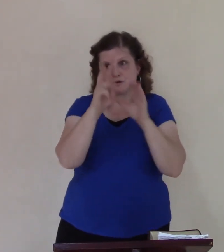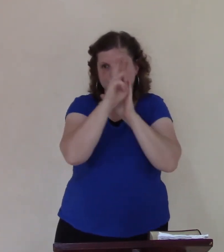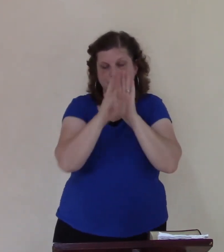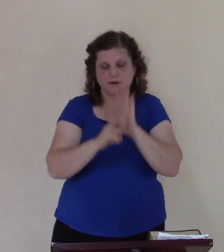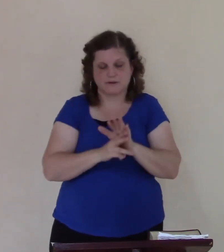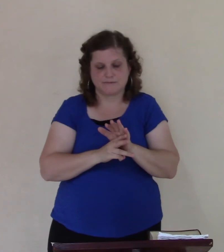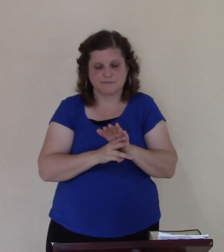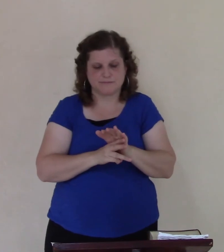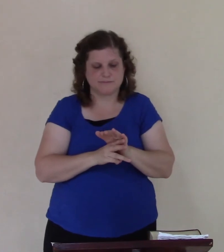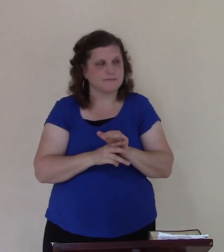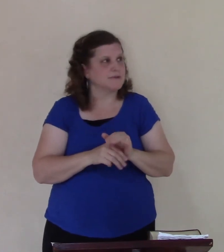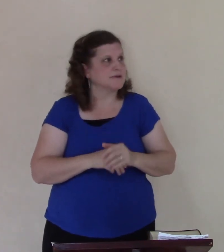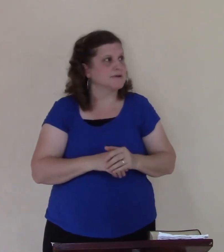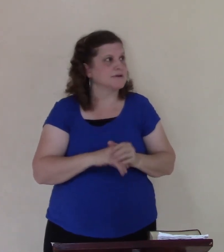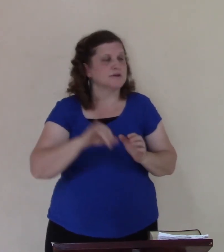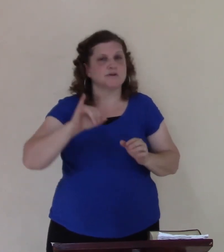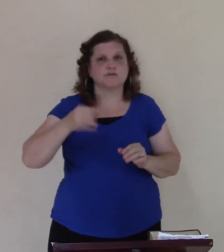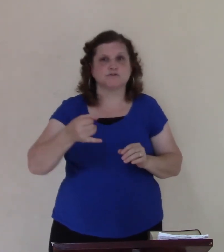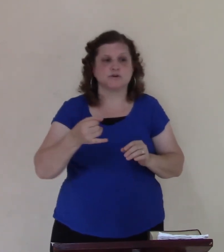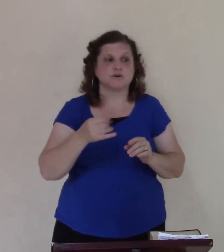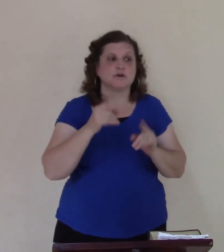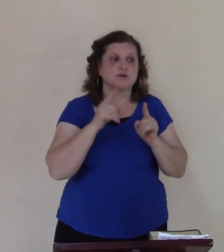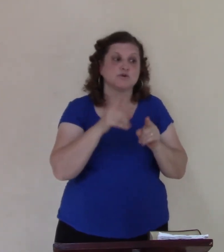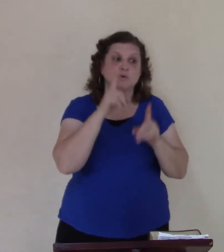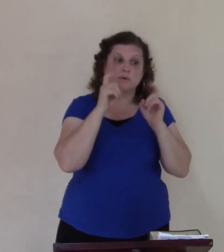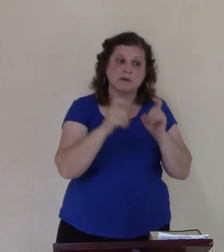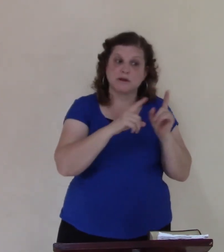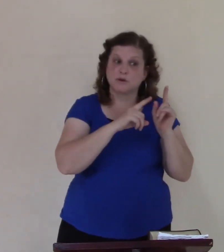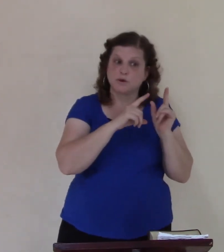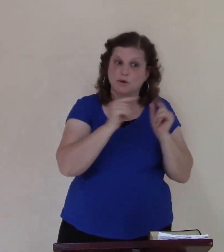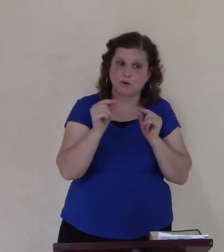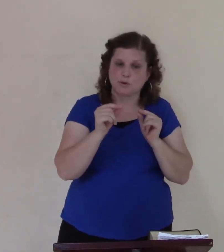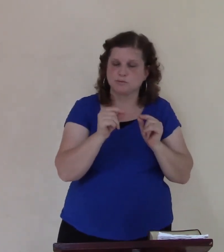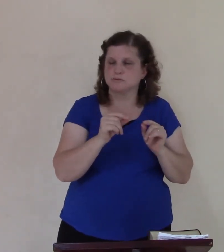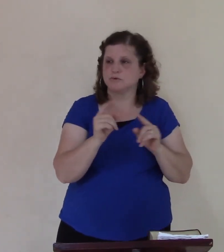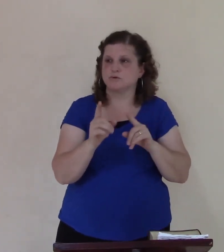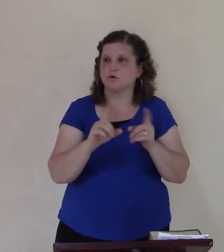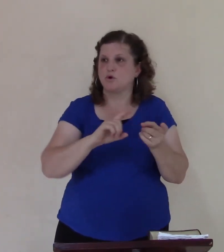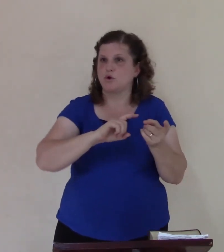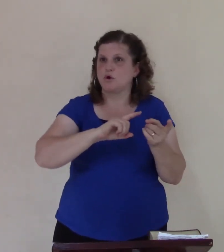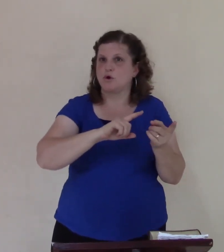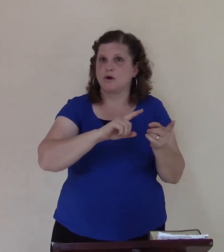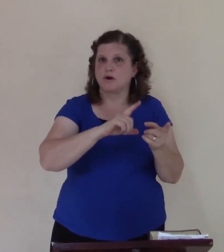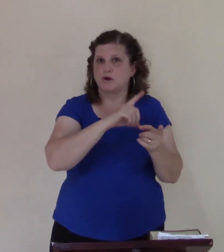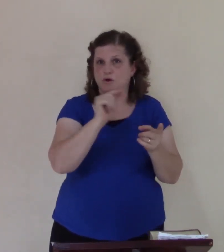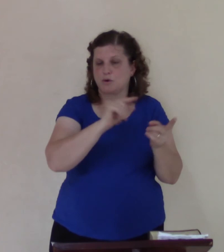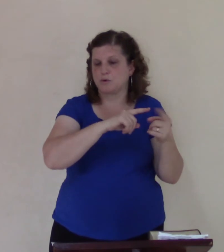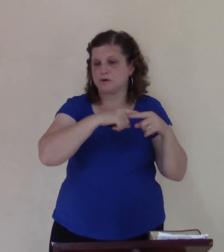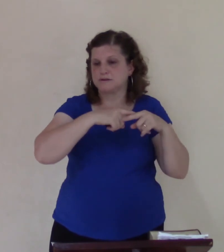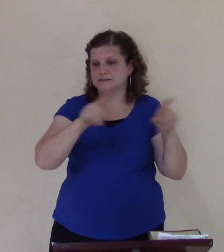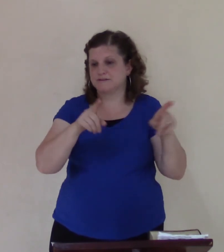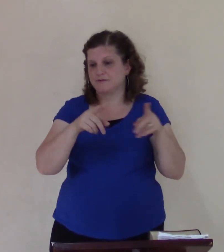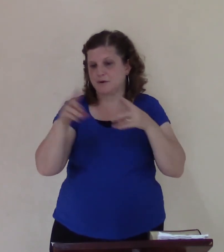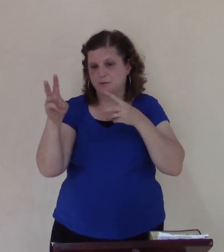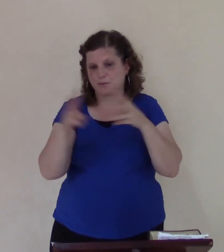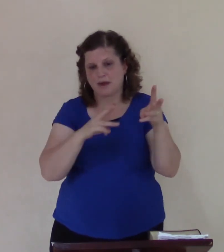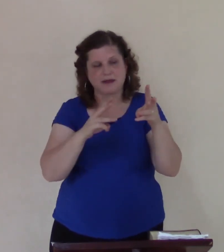need to go he goes the other way he's not thankful for the will God he's not thankful for the chastise I was going God